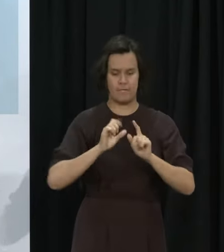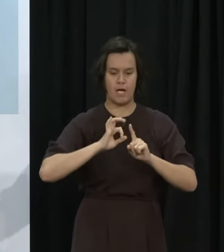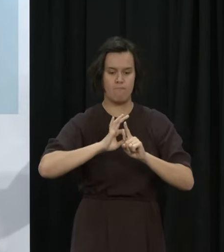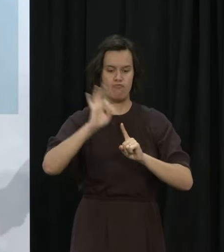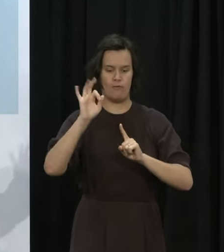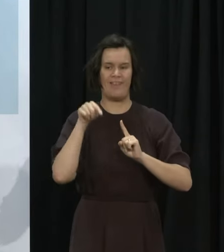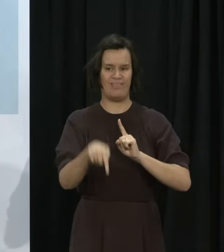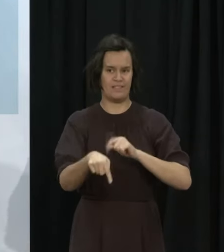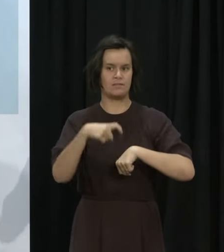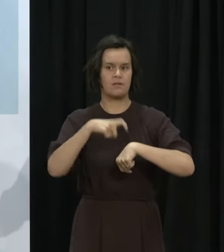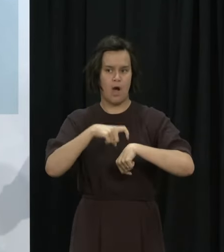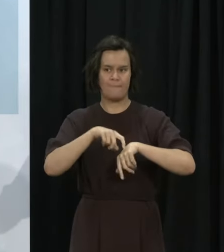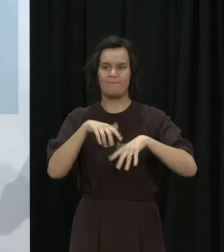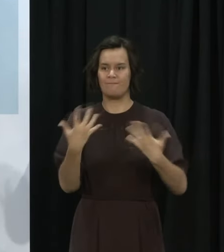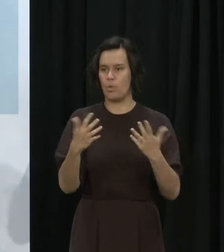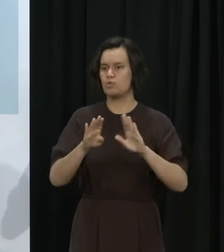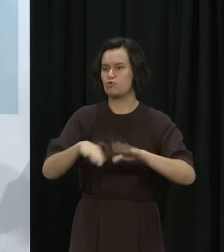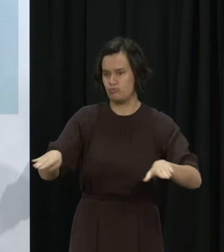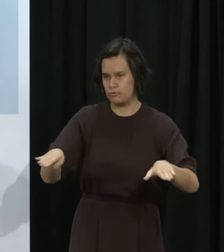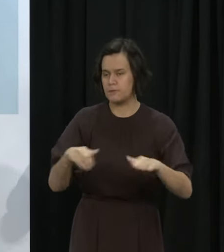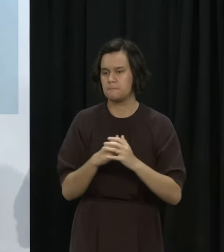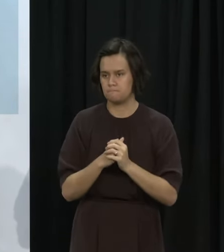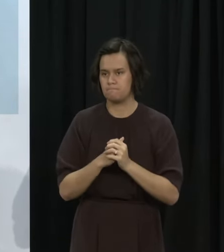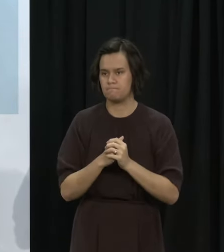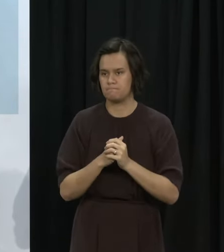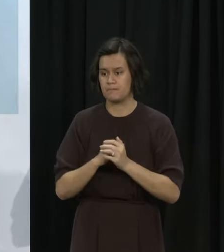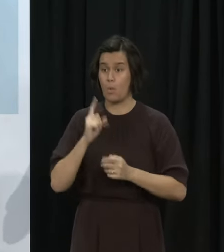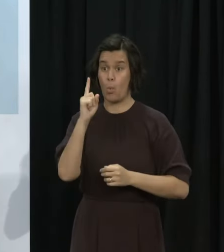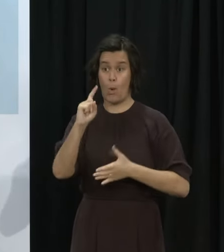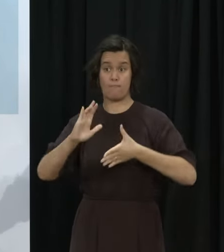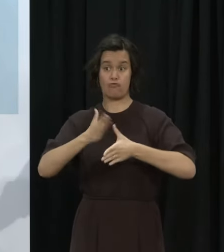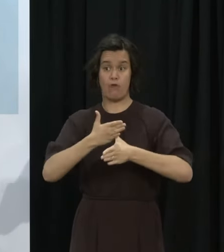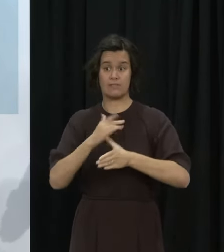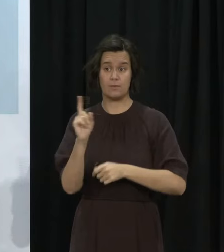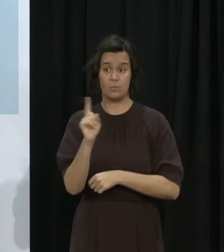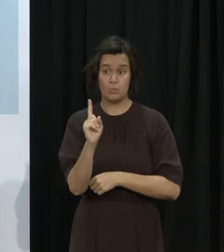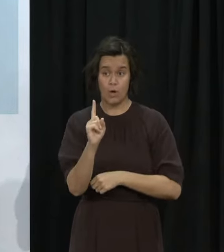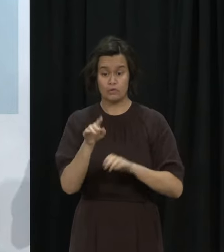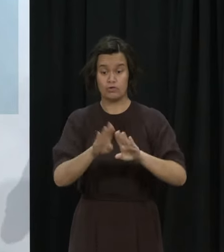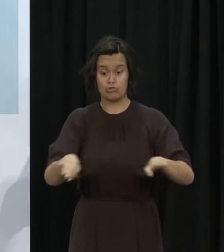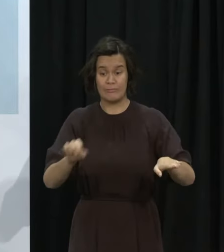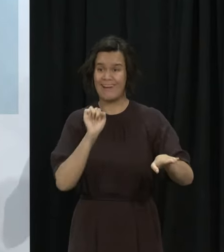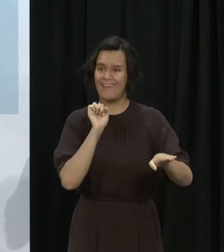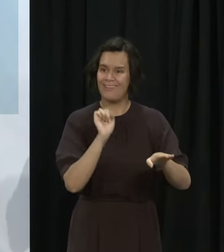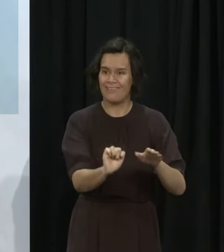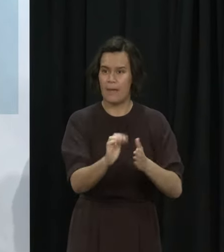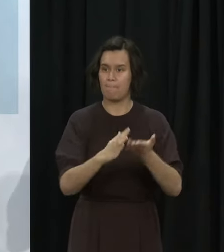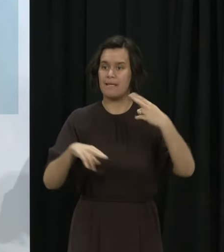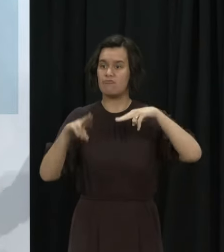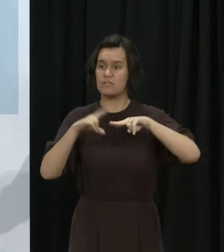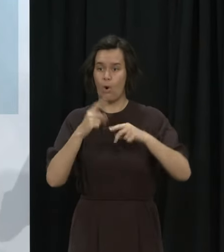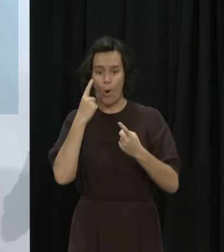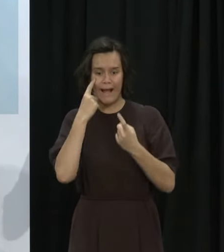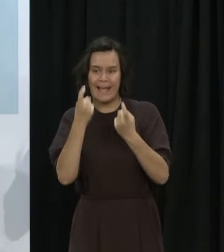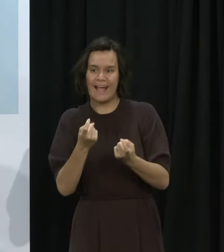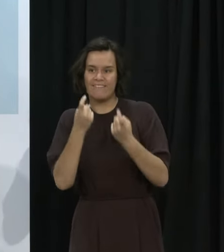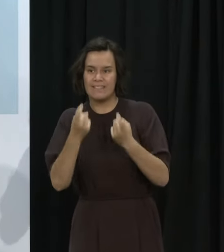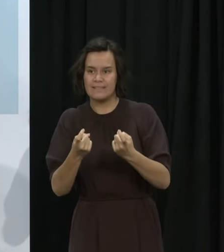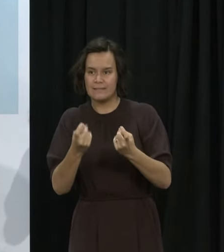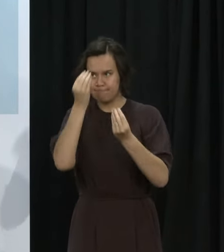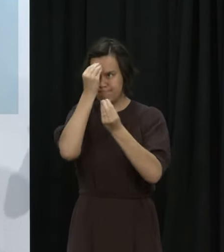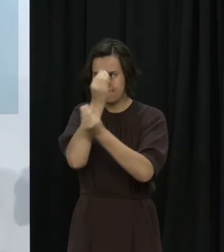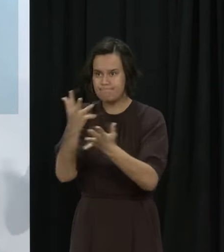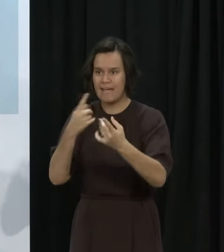vital information to parents and caregivers as an absolute priority up front. While vaccination of children will